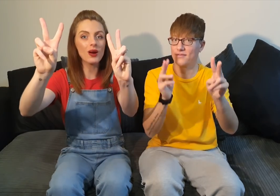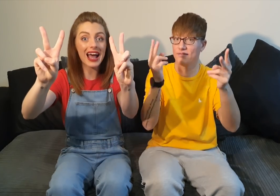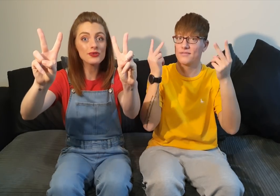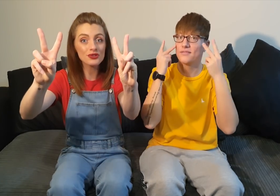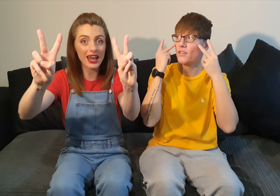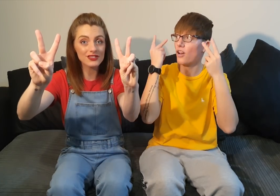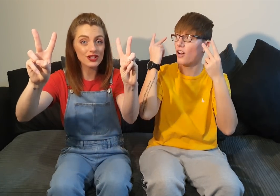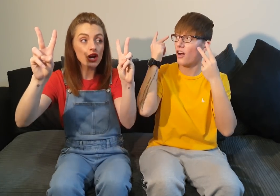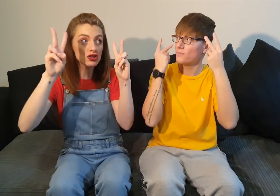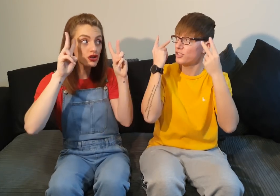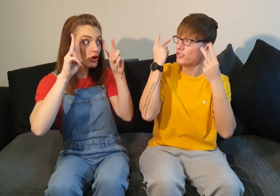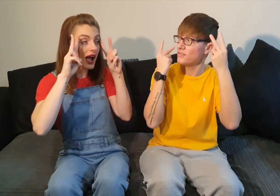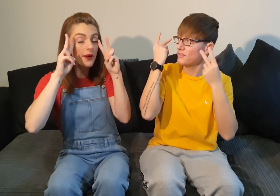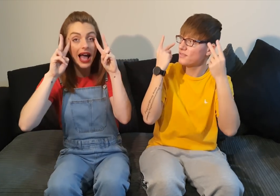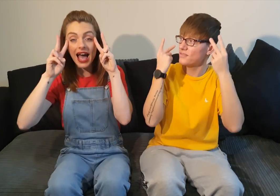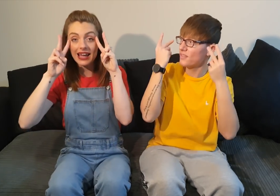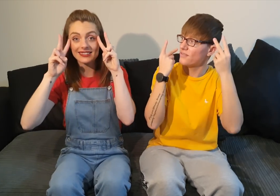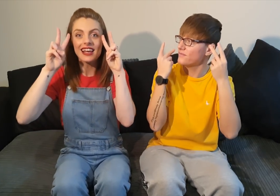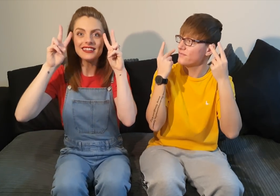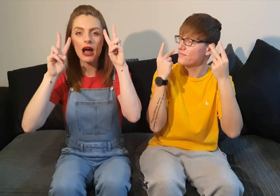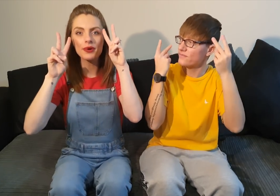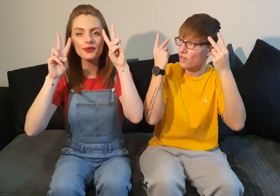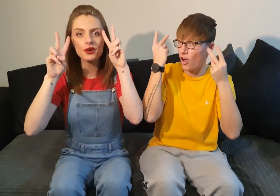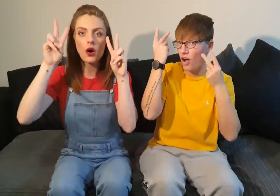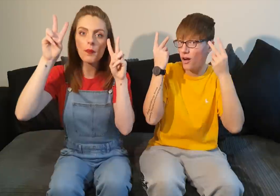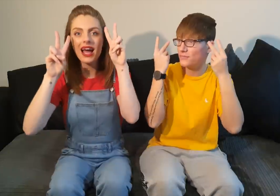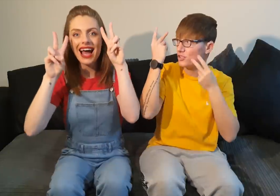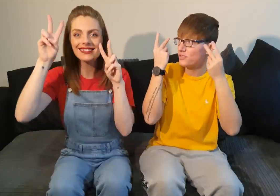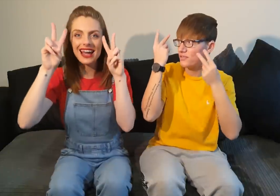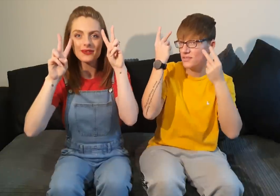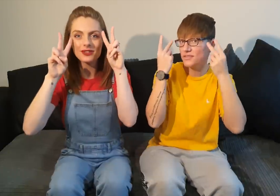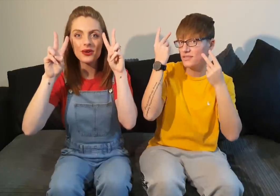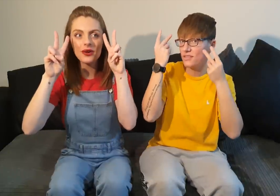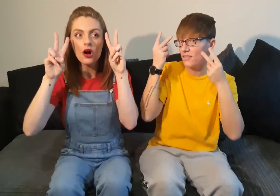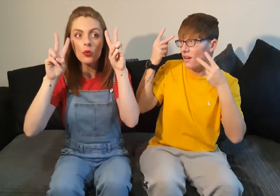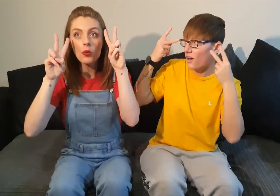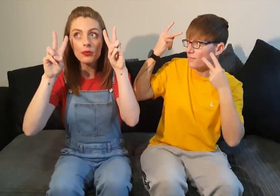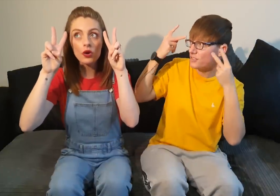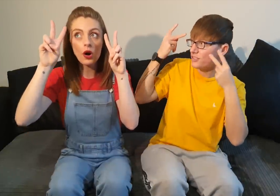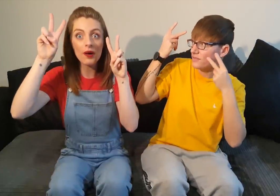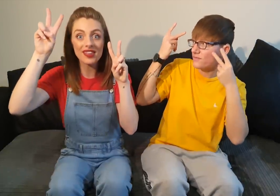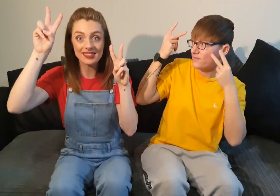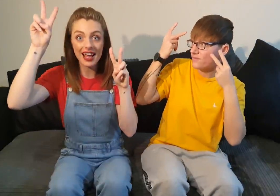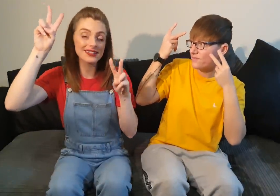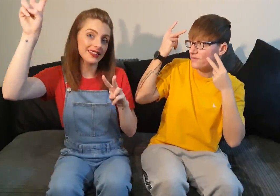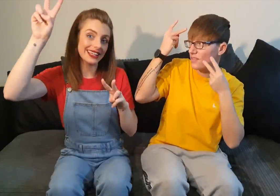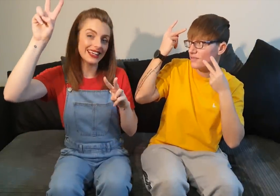outstretched to our eyes now we're going to go up and down so when we go up on this side here